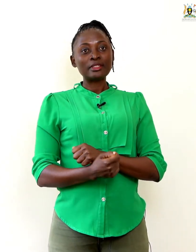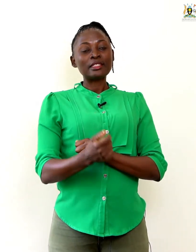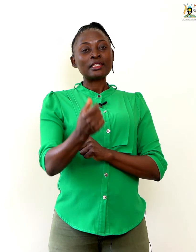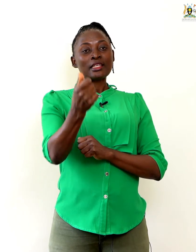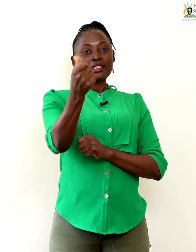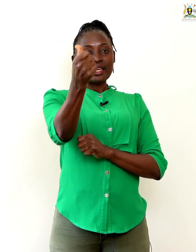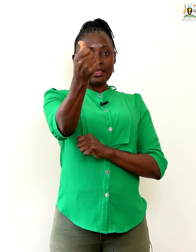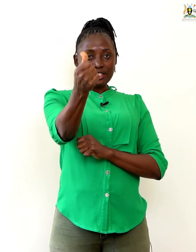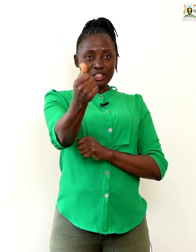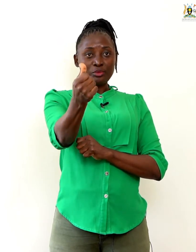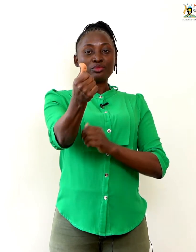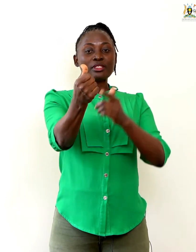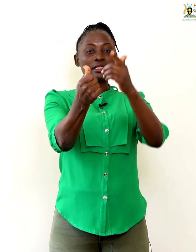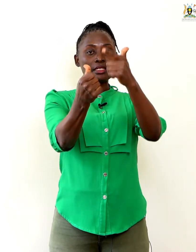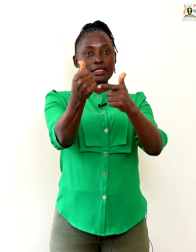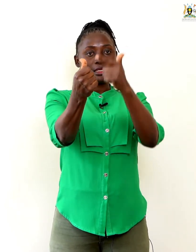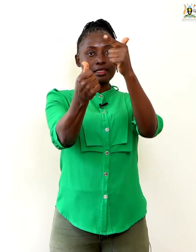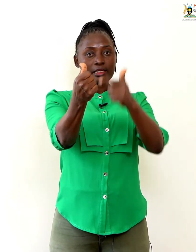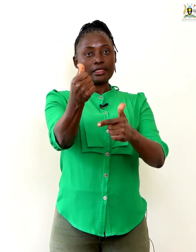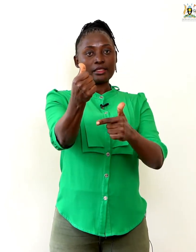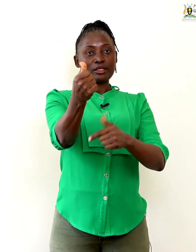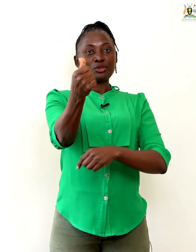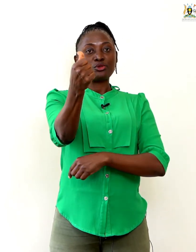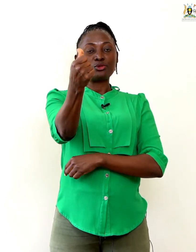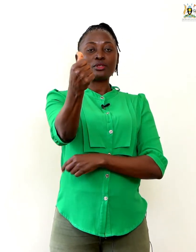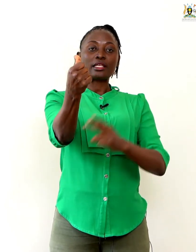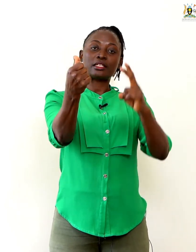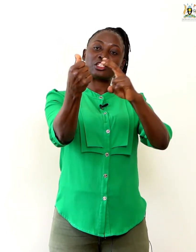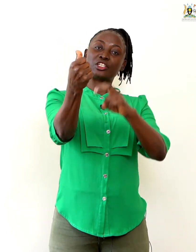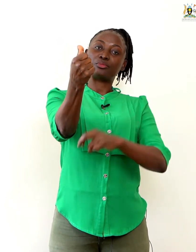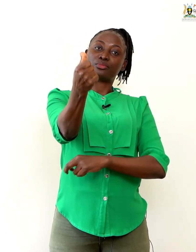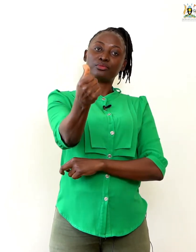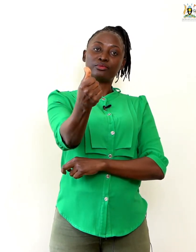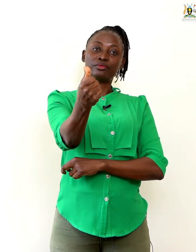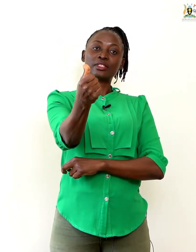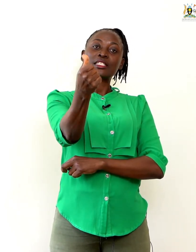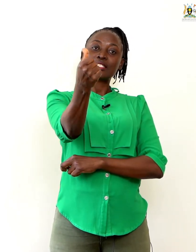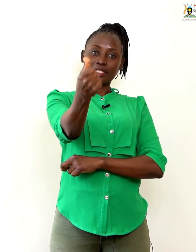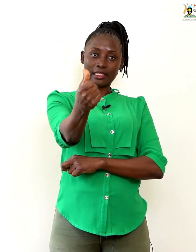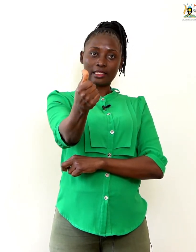Like the shape, 6. You look at the shape. 6.